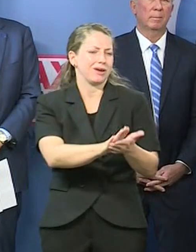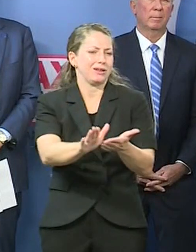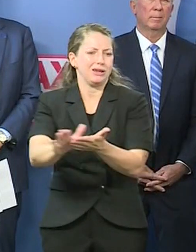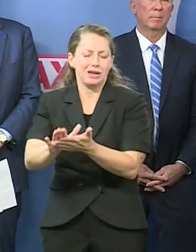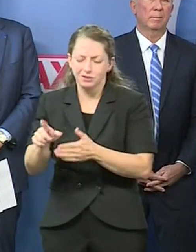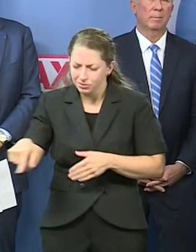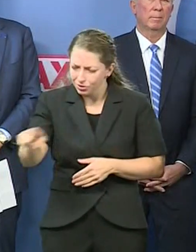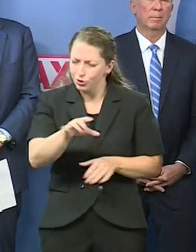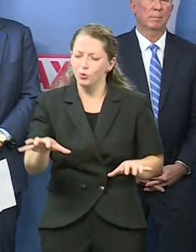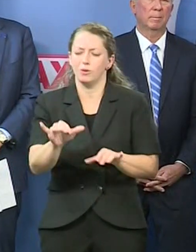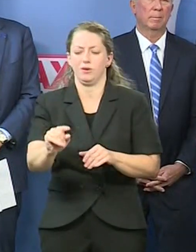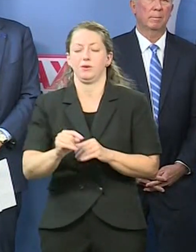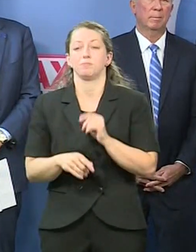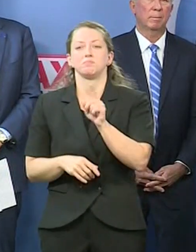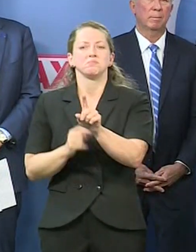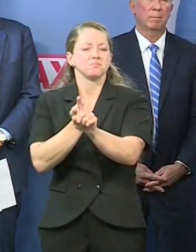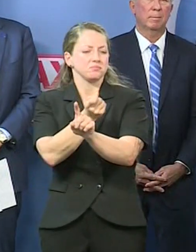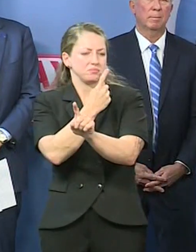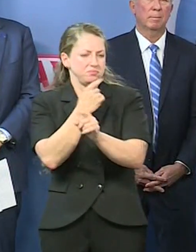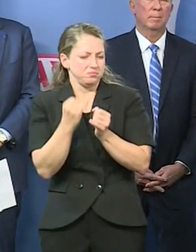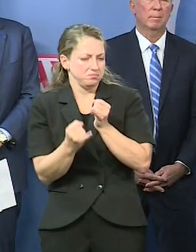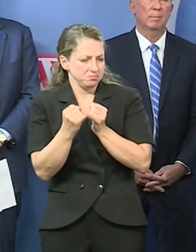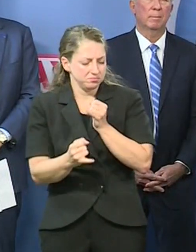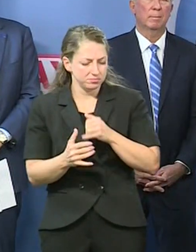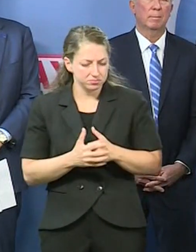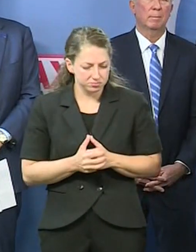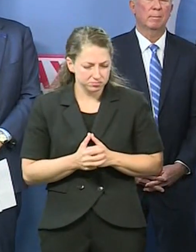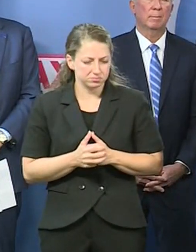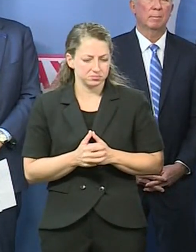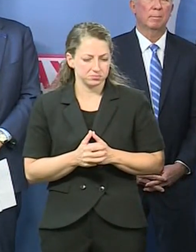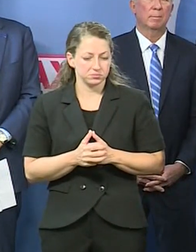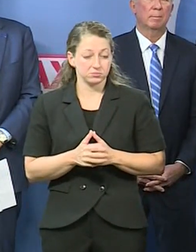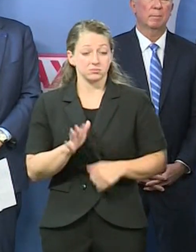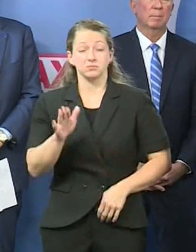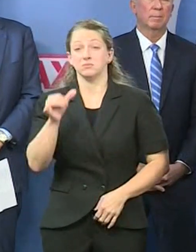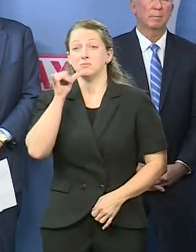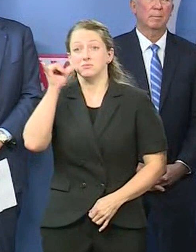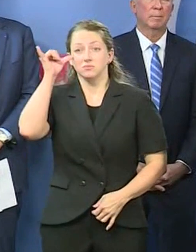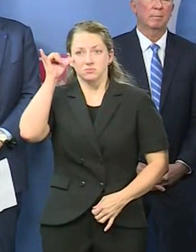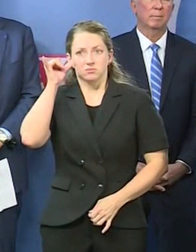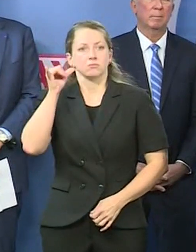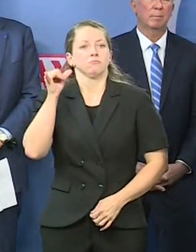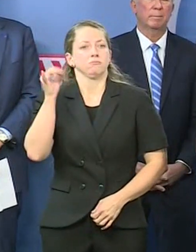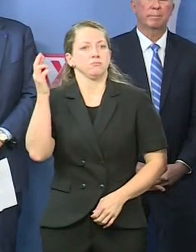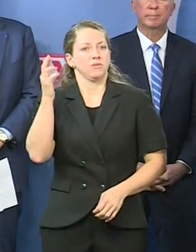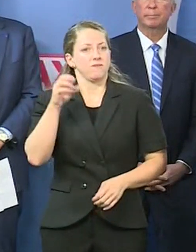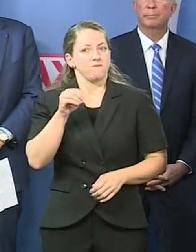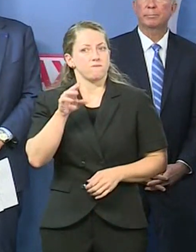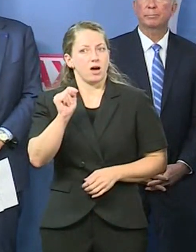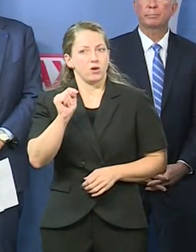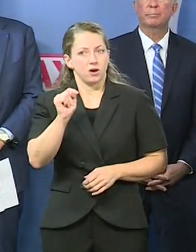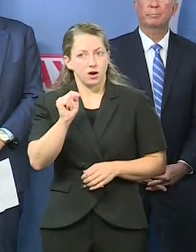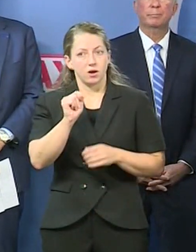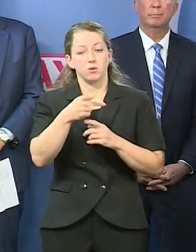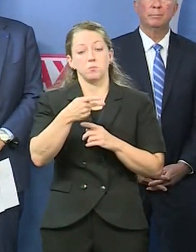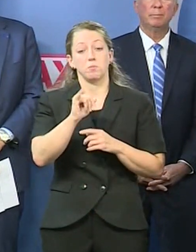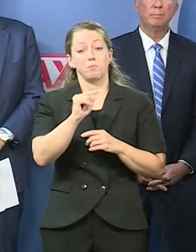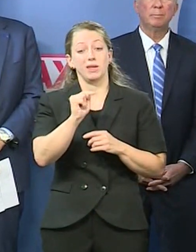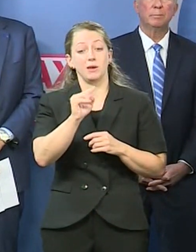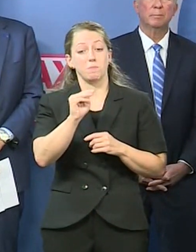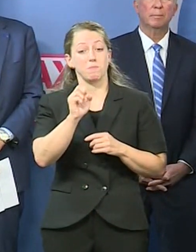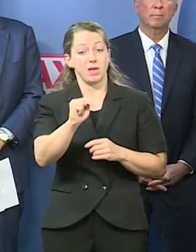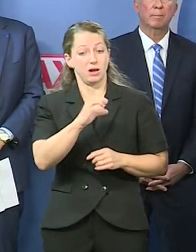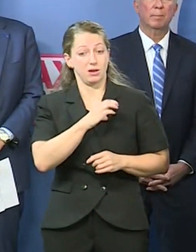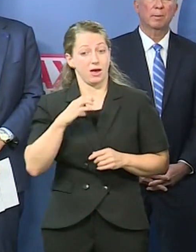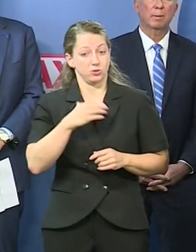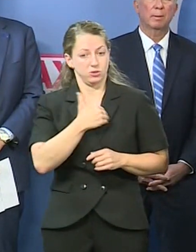One last question for you while you're here. So we obviously found out yesterday councilmember Pittman and has COVID is in the hospital. Are you